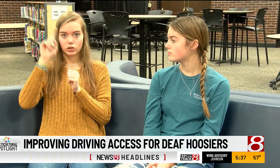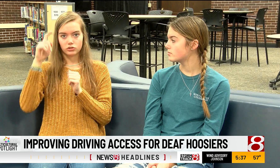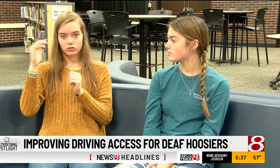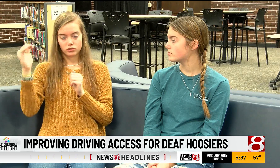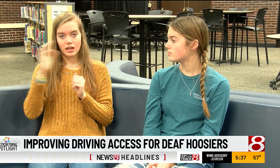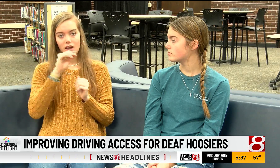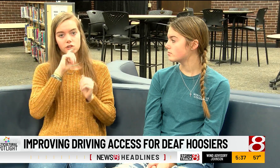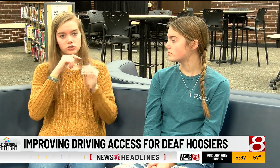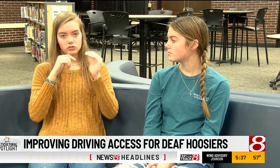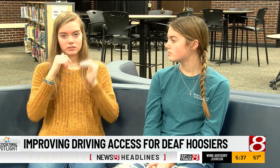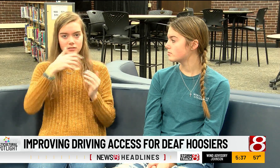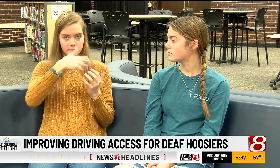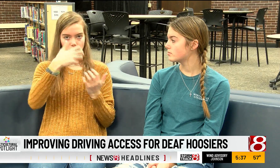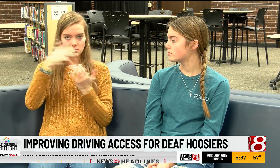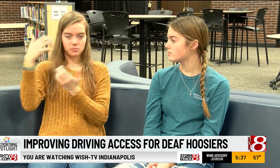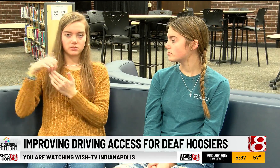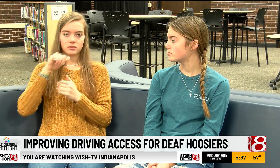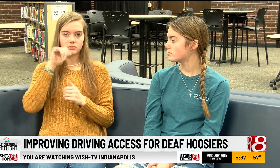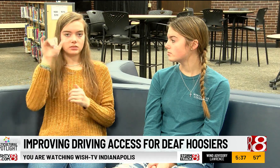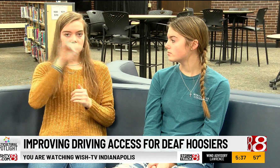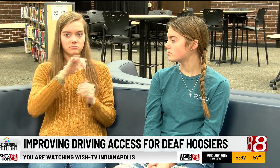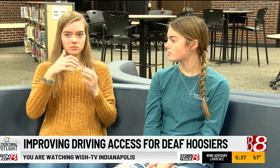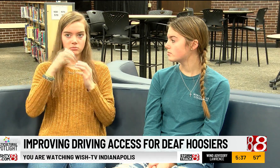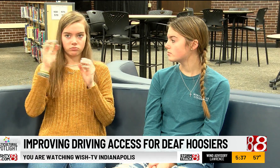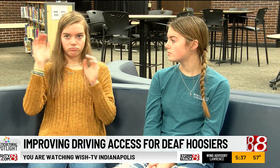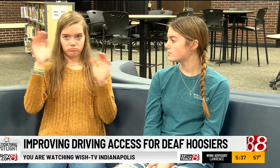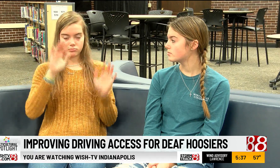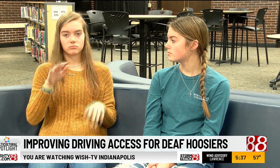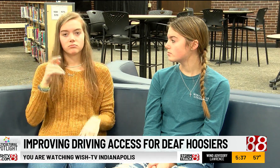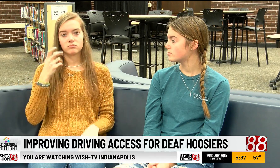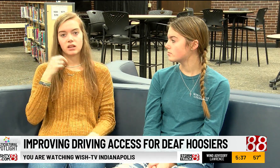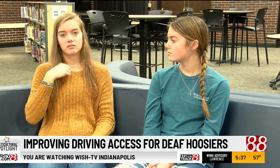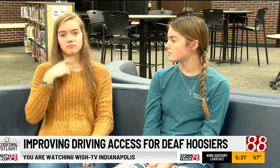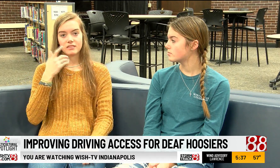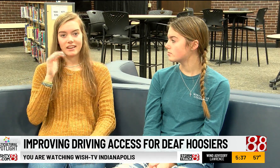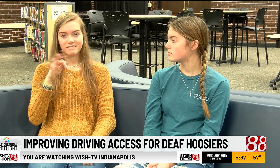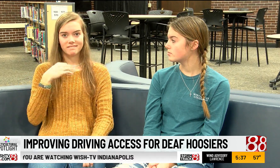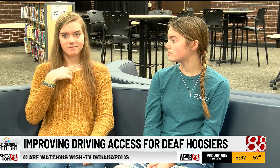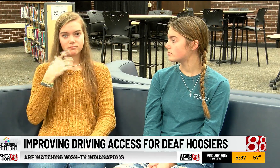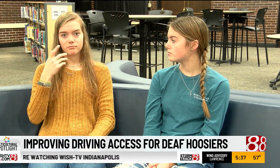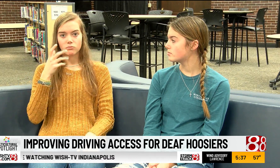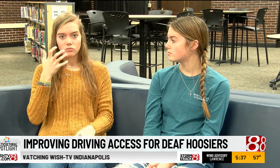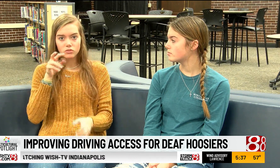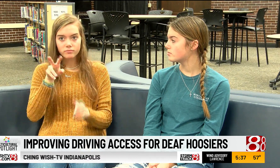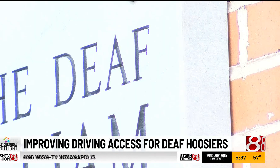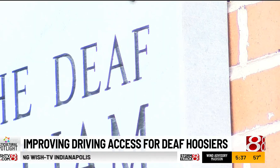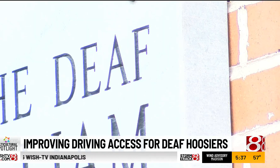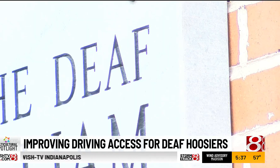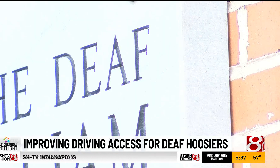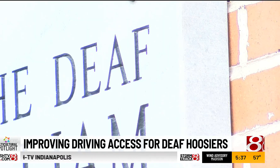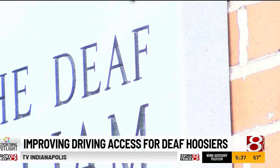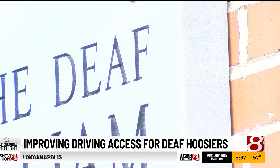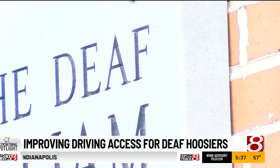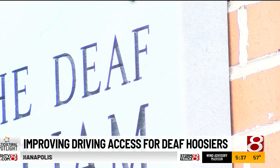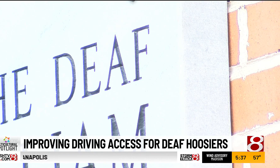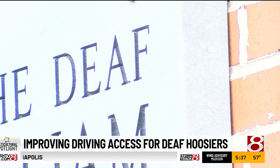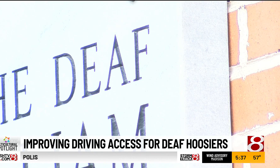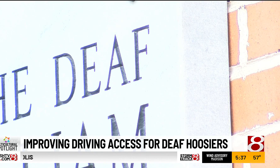option. The videos were readily available for each question in American Sign Language. Sign Language is the Washer's native